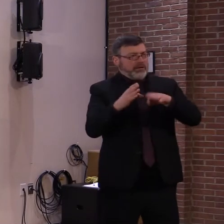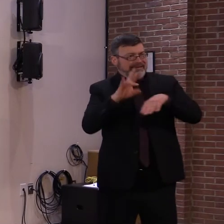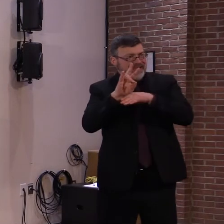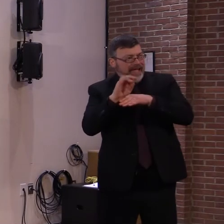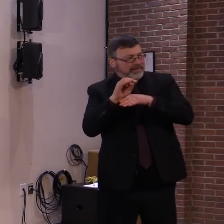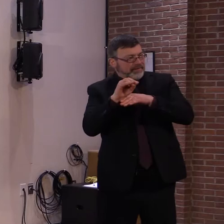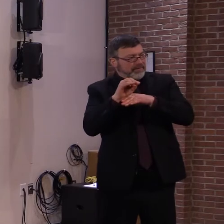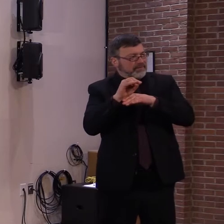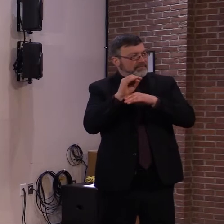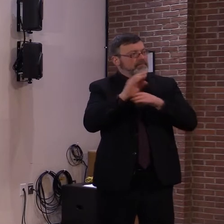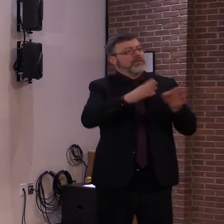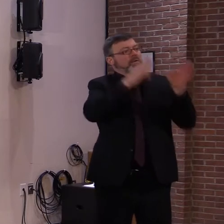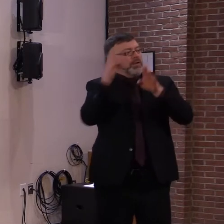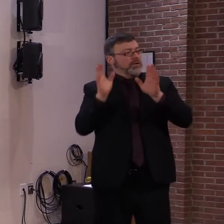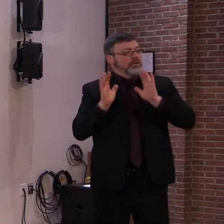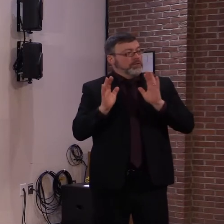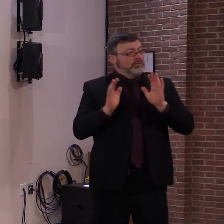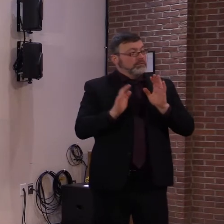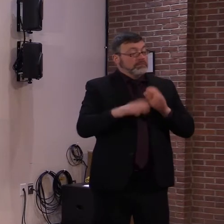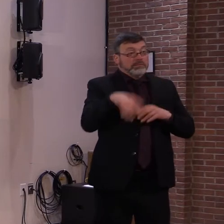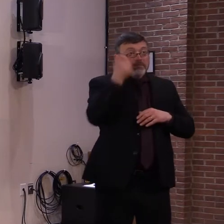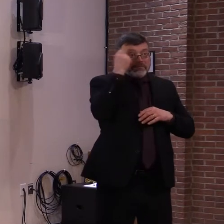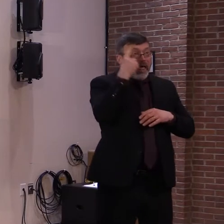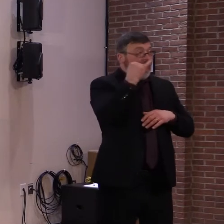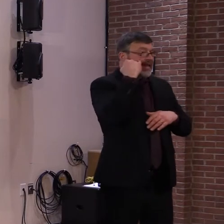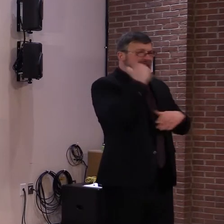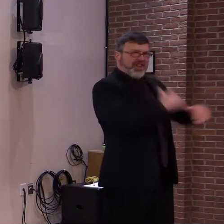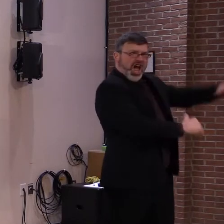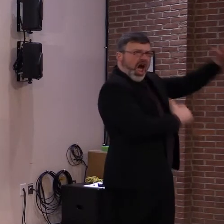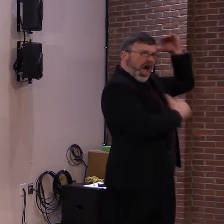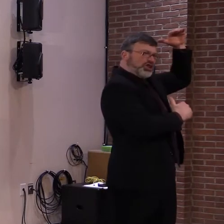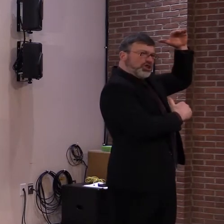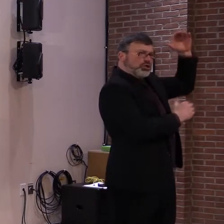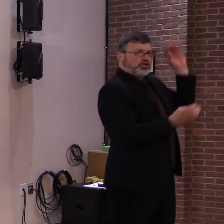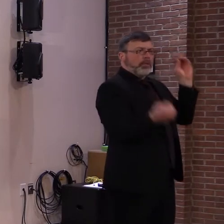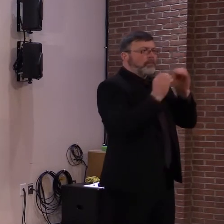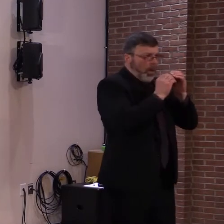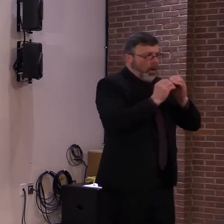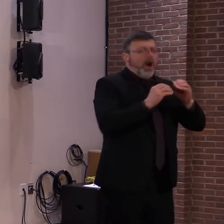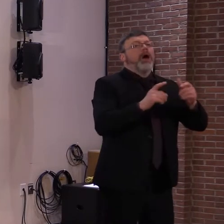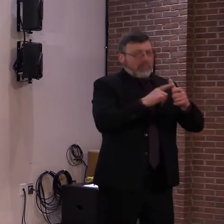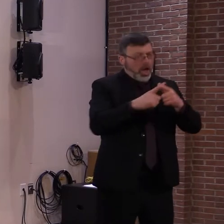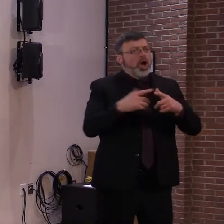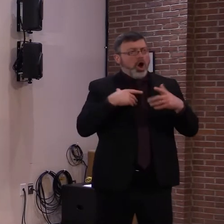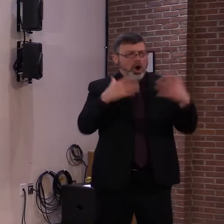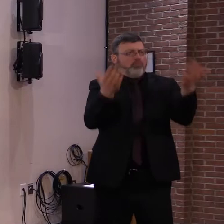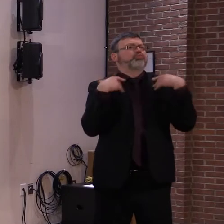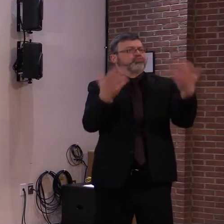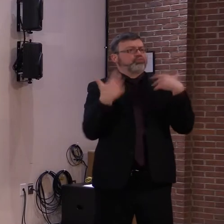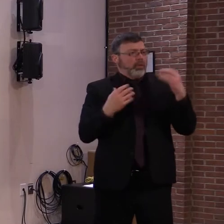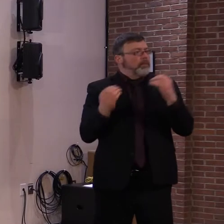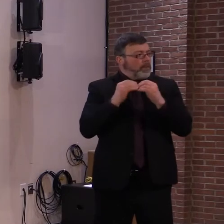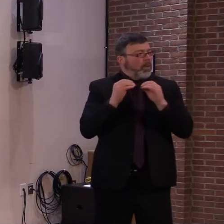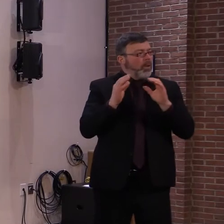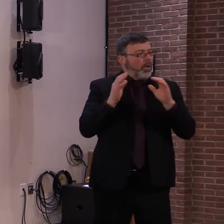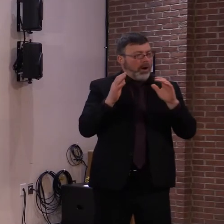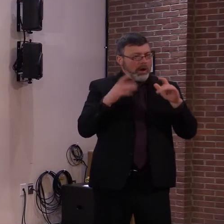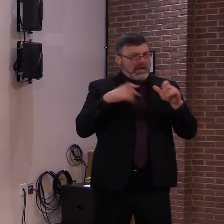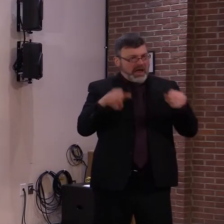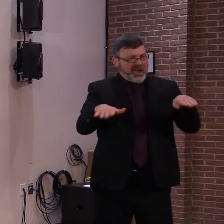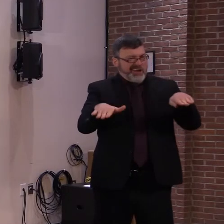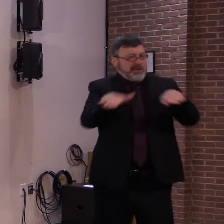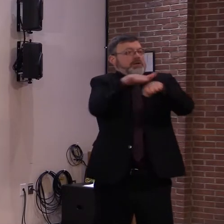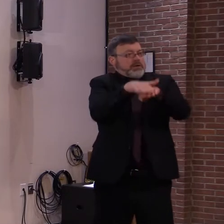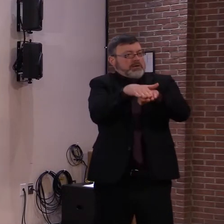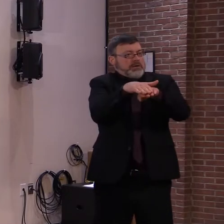vaccinate quicker. We have designed the system where it is scalable depending on the vaccine, and we